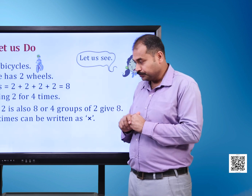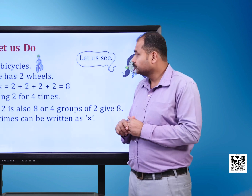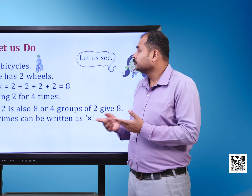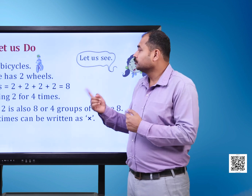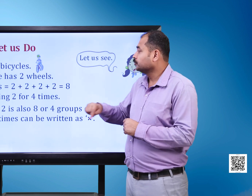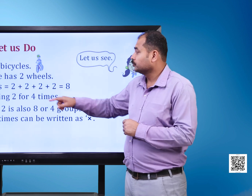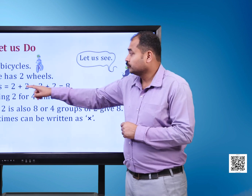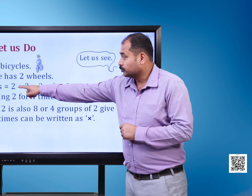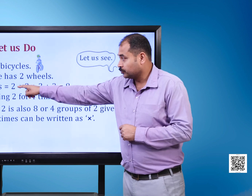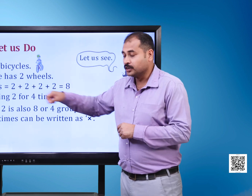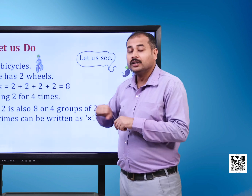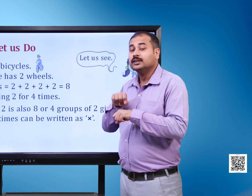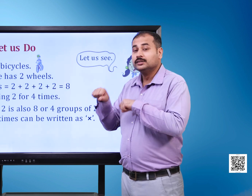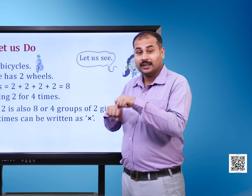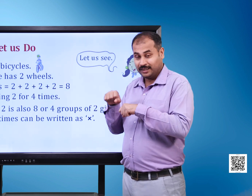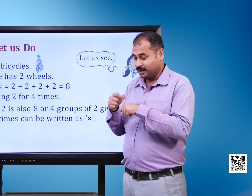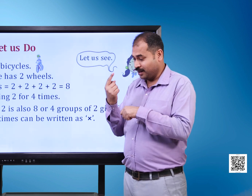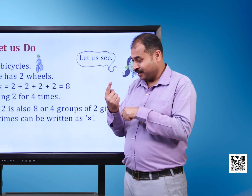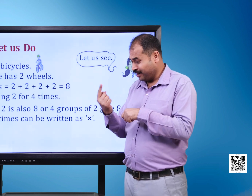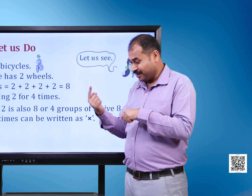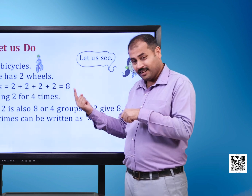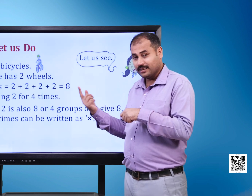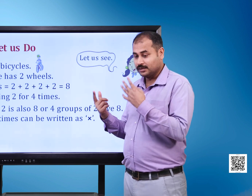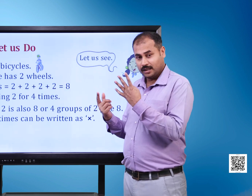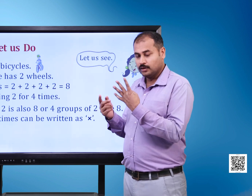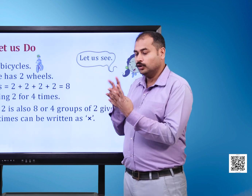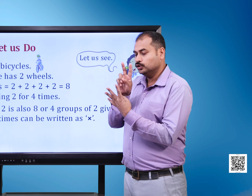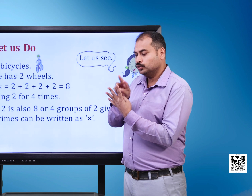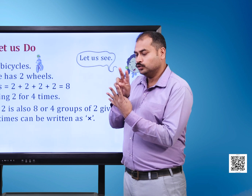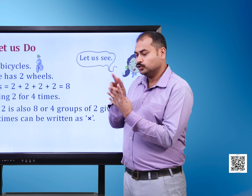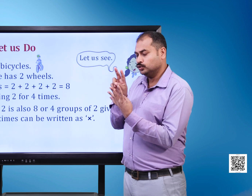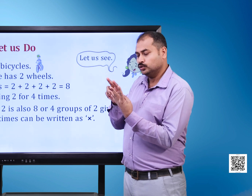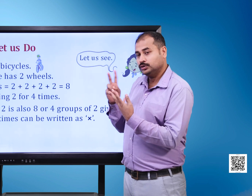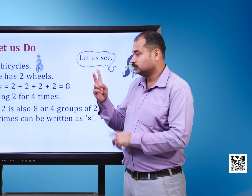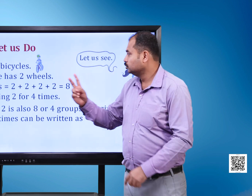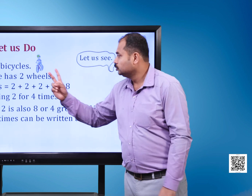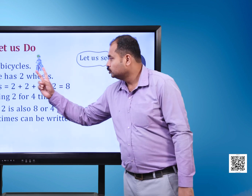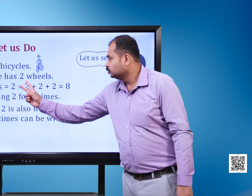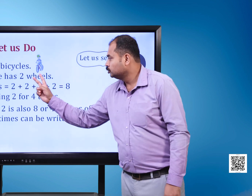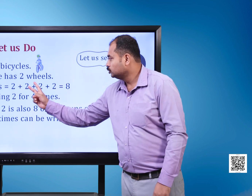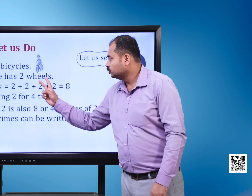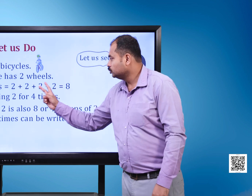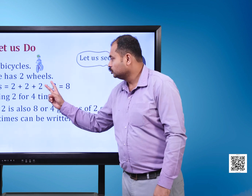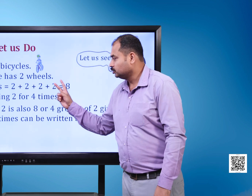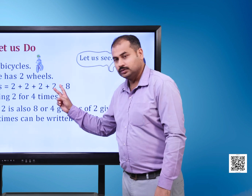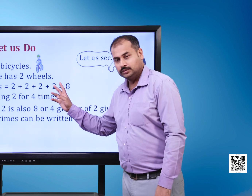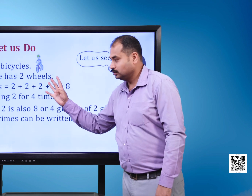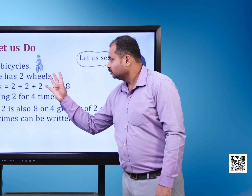Total wheels equal to 2 plus 2 plus 2 plus 2 which is equal to 8.